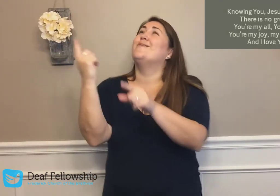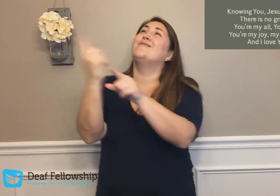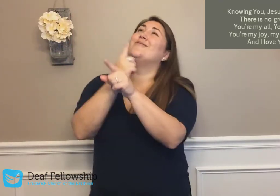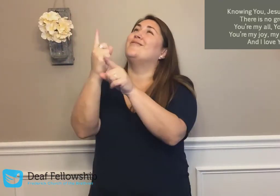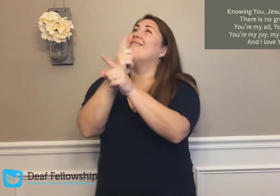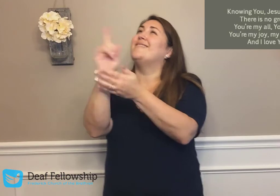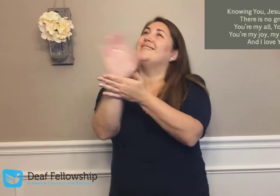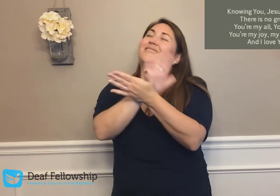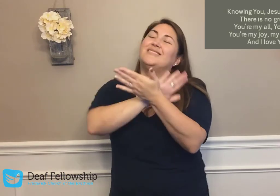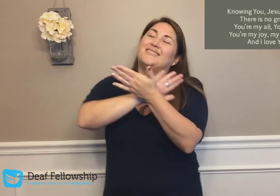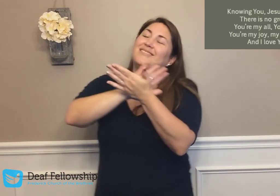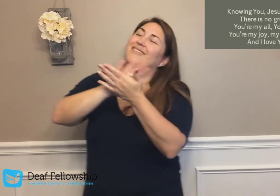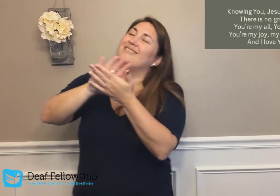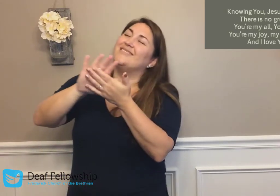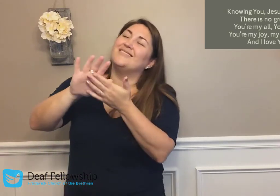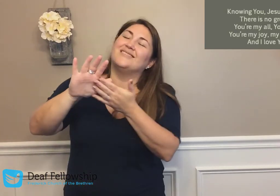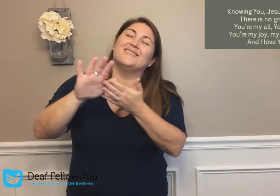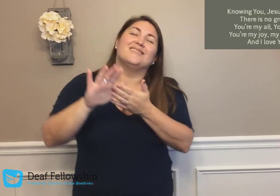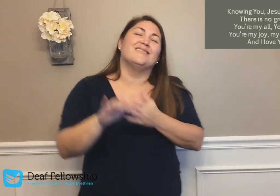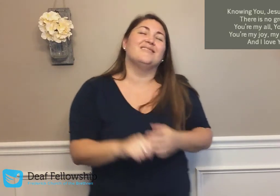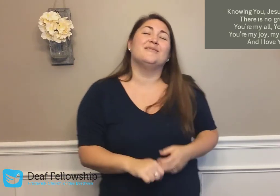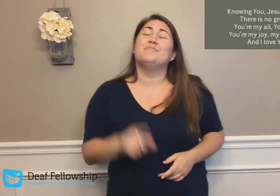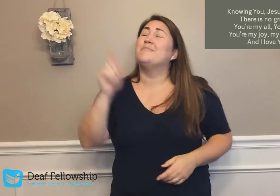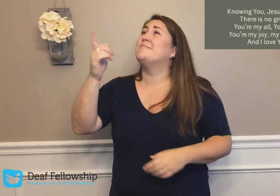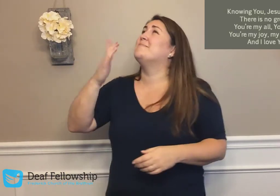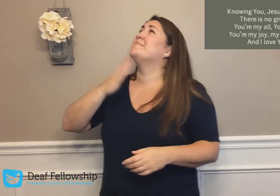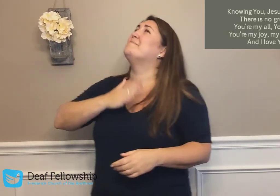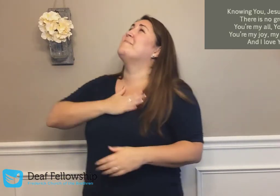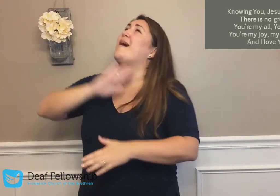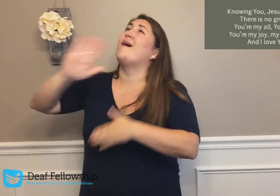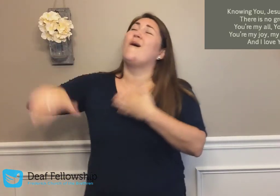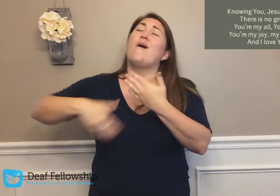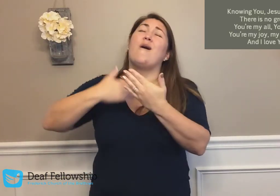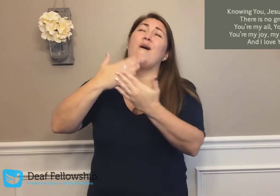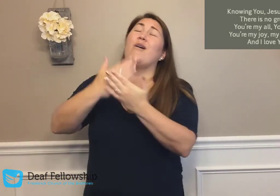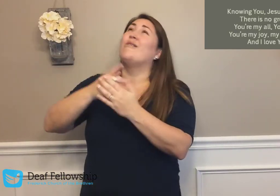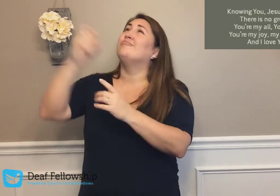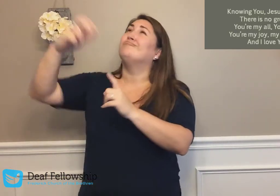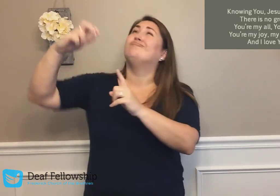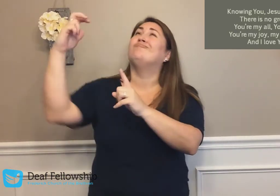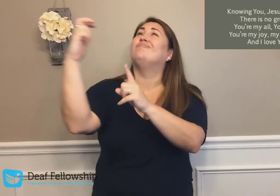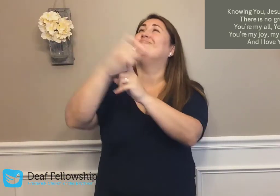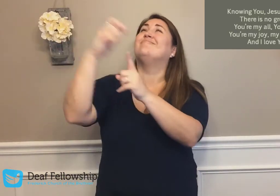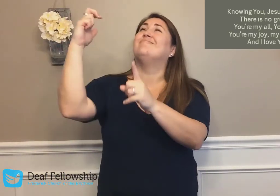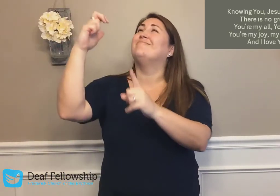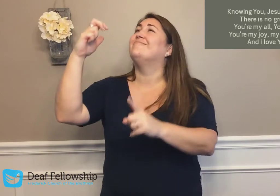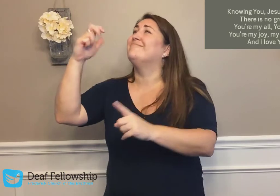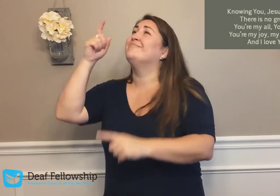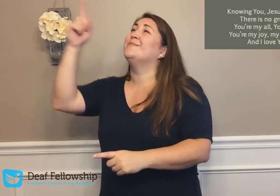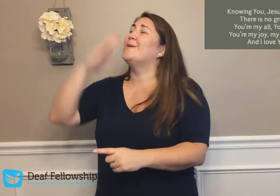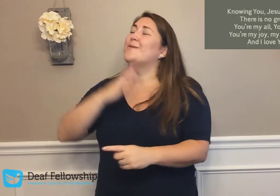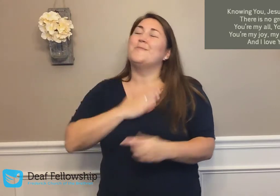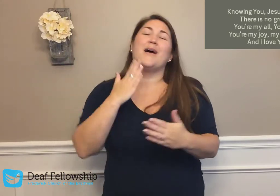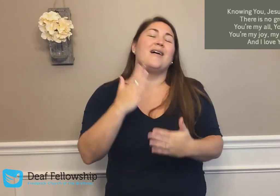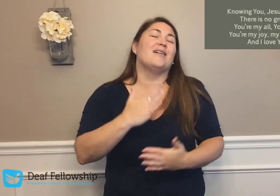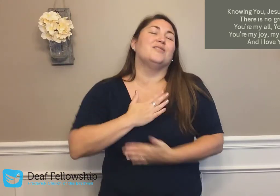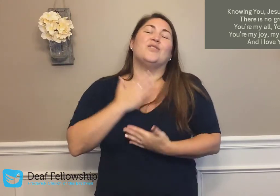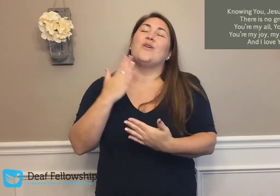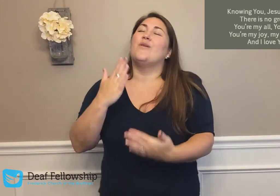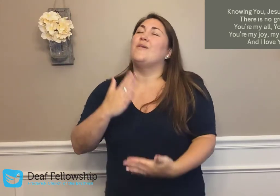my righteousness You're my all, You're the best You're my joy,